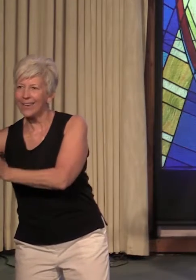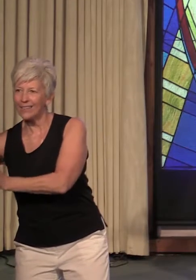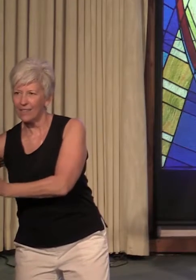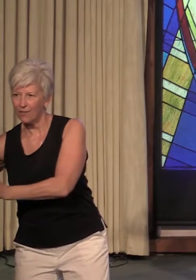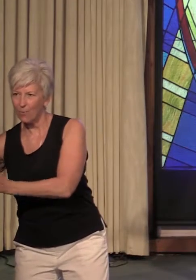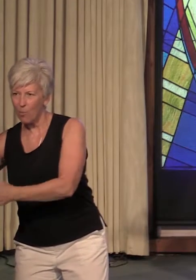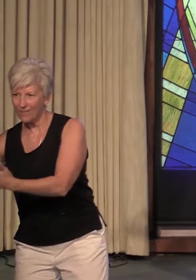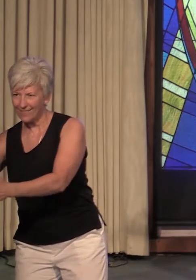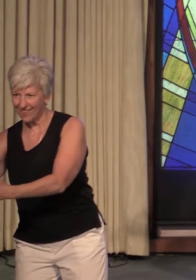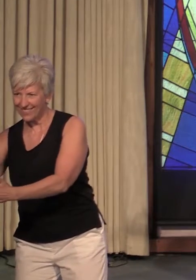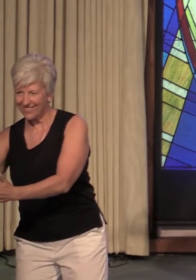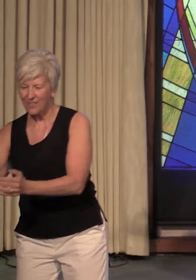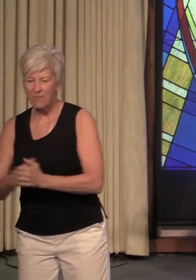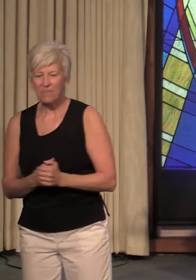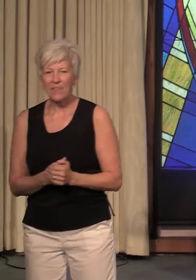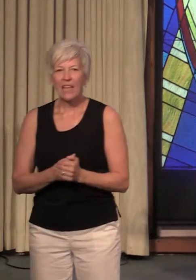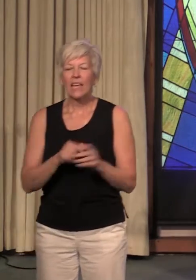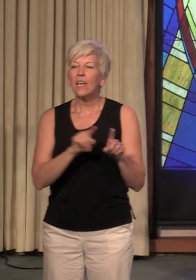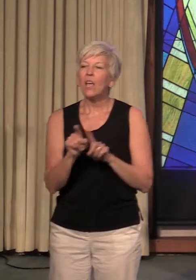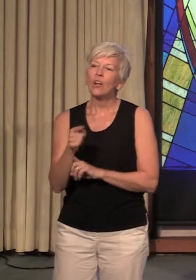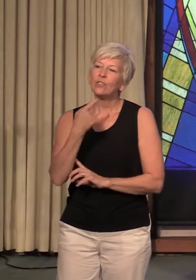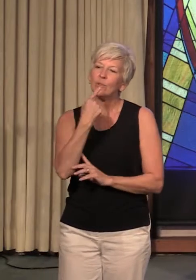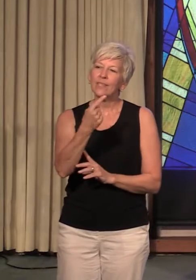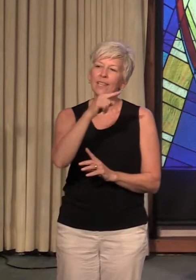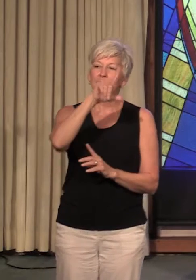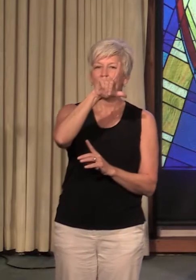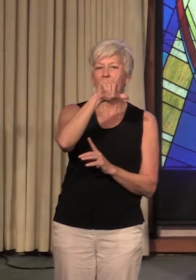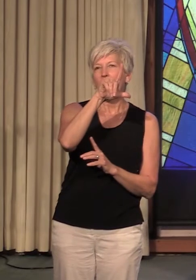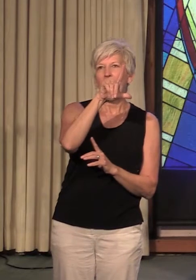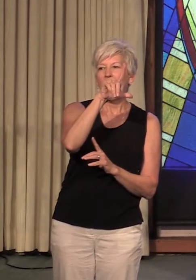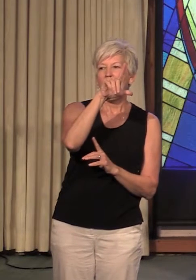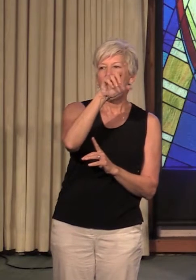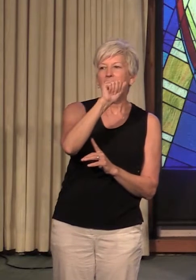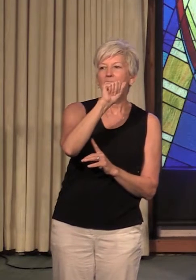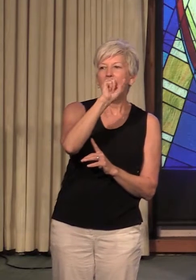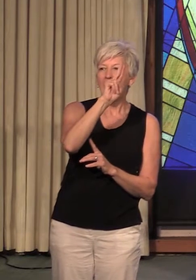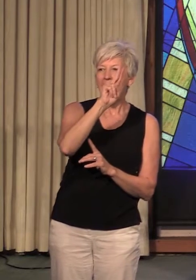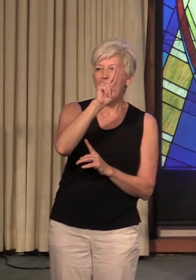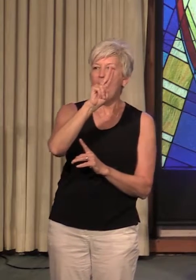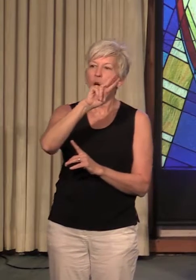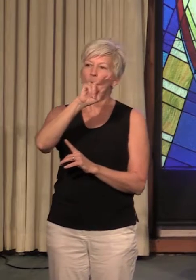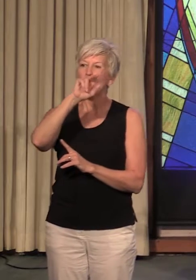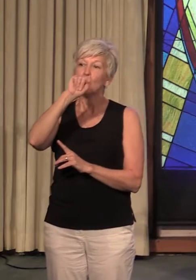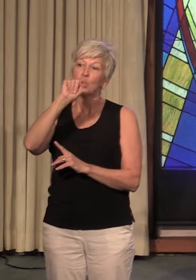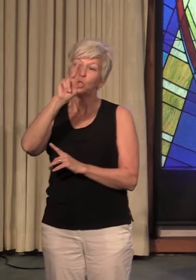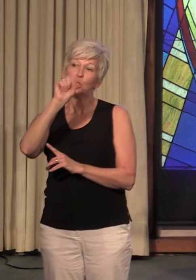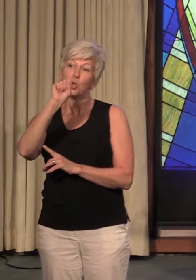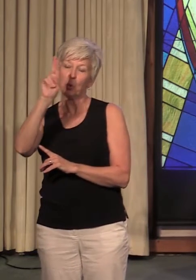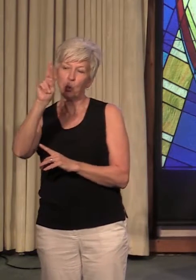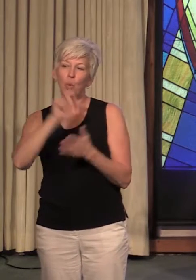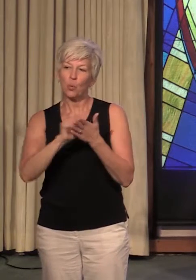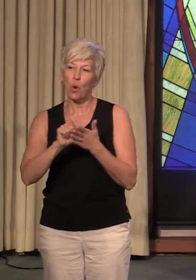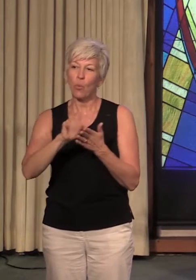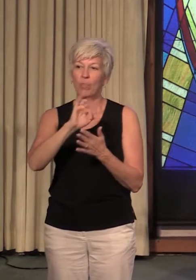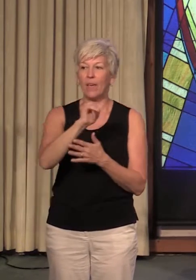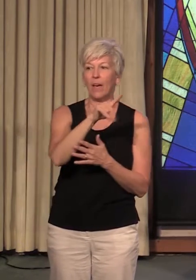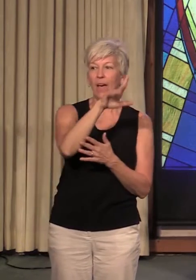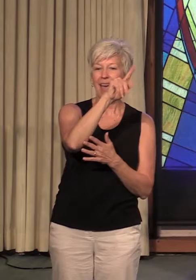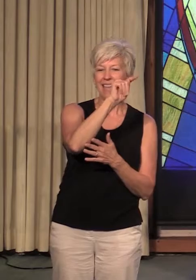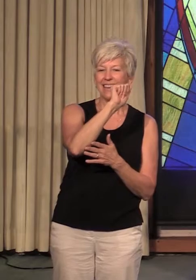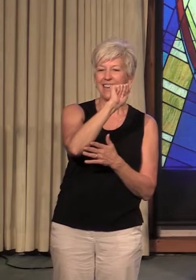He also mentions Lao Tzu's quote. Lao Tzu wrote the Tao Te Ching, and he said that